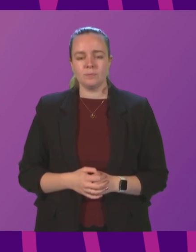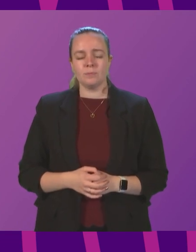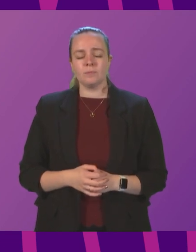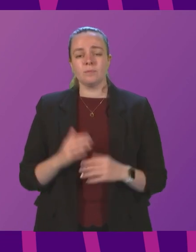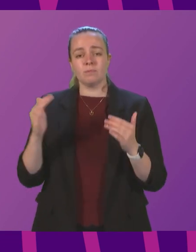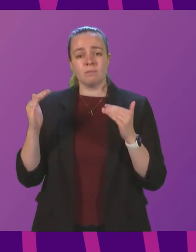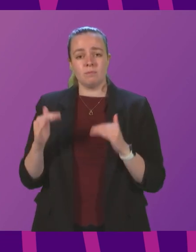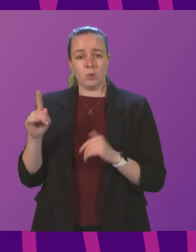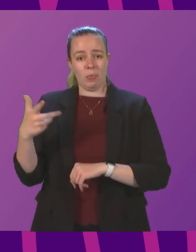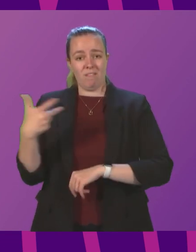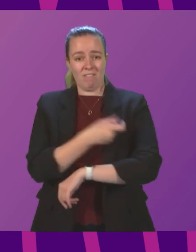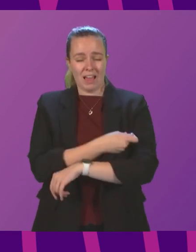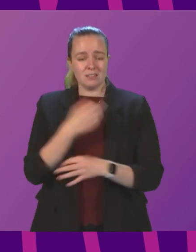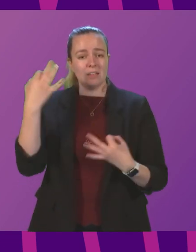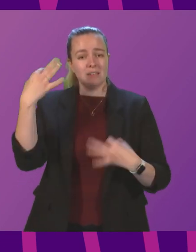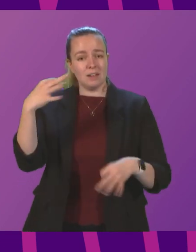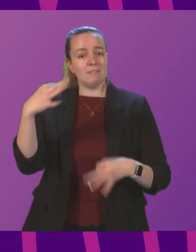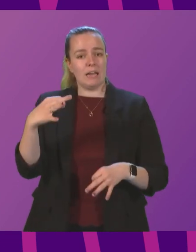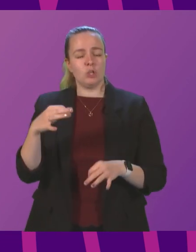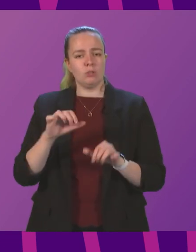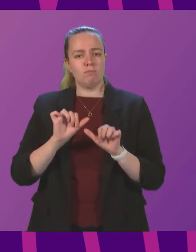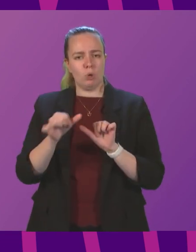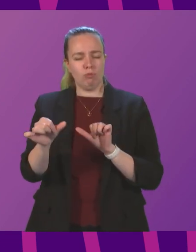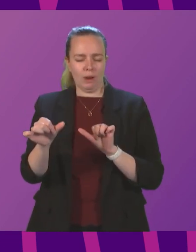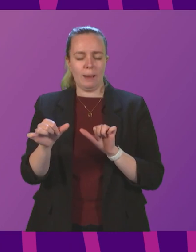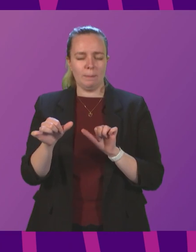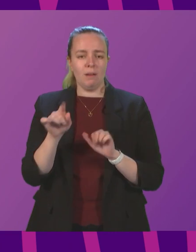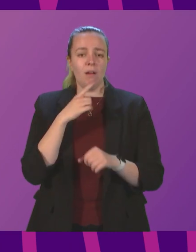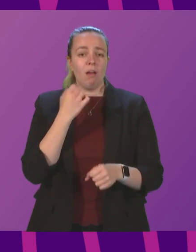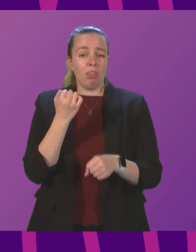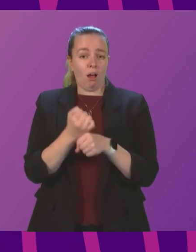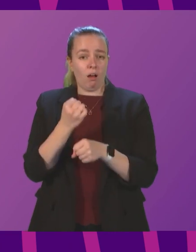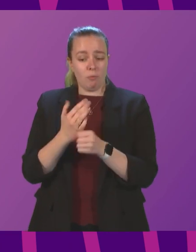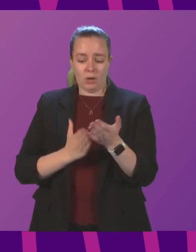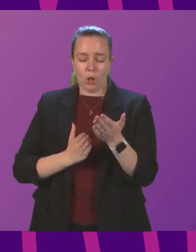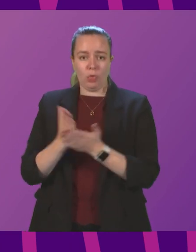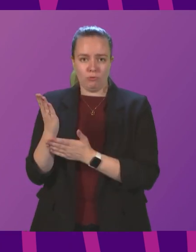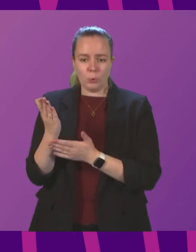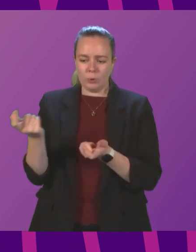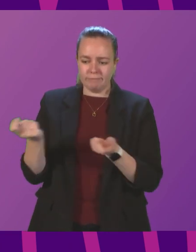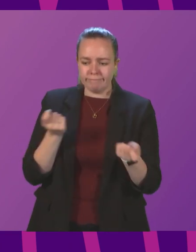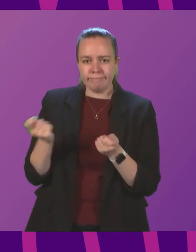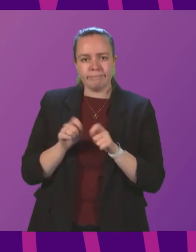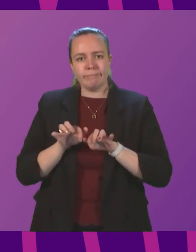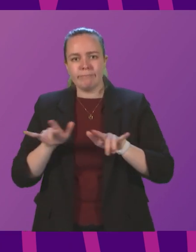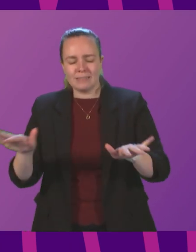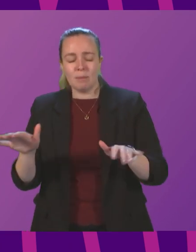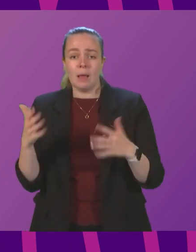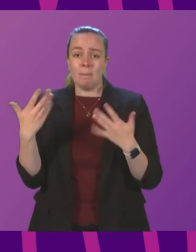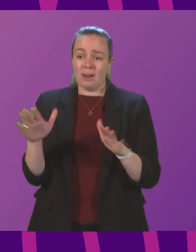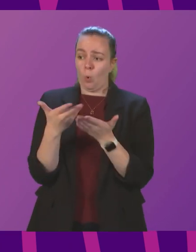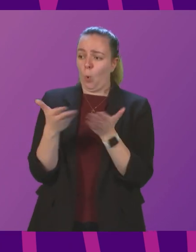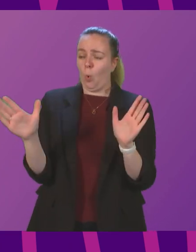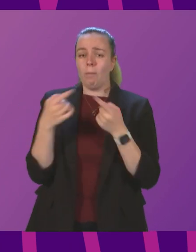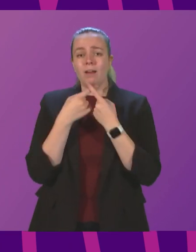the vaccine certification programme, the government throughout the whole handling of the pandemic has been open with the